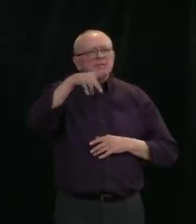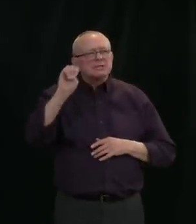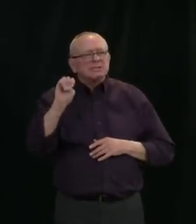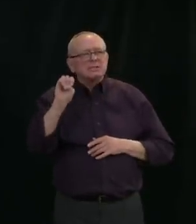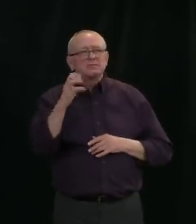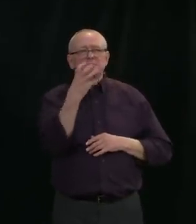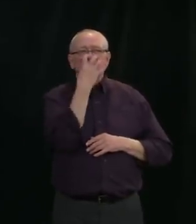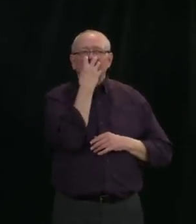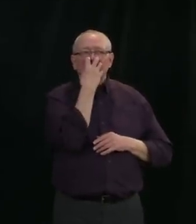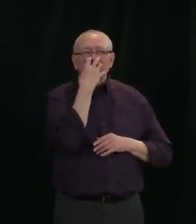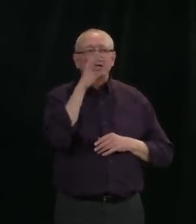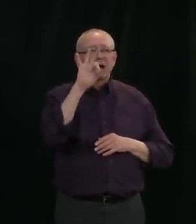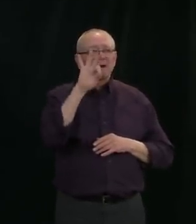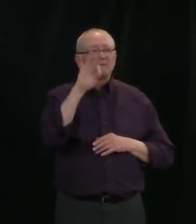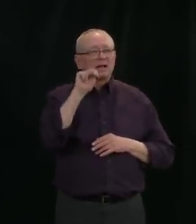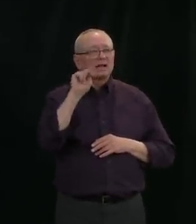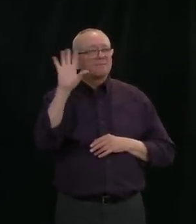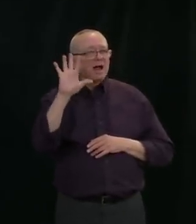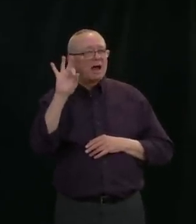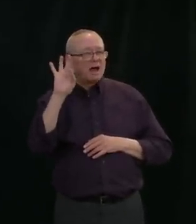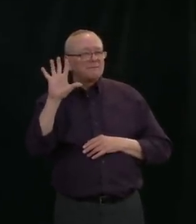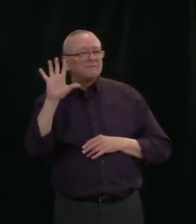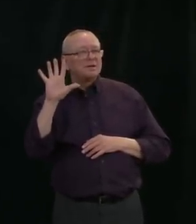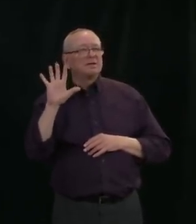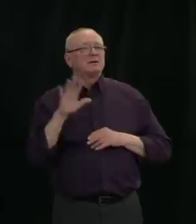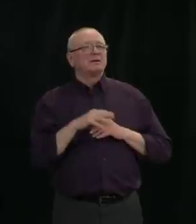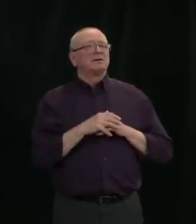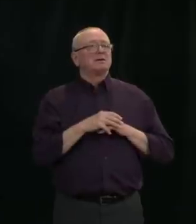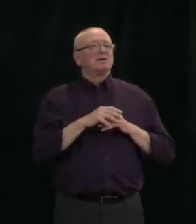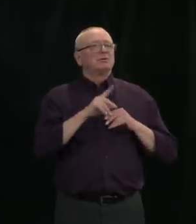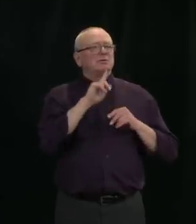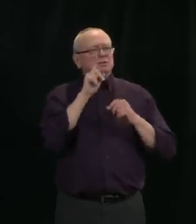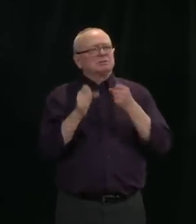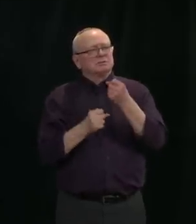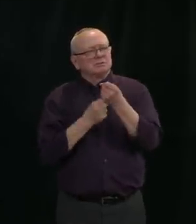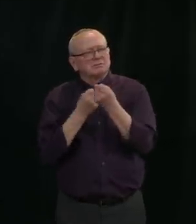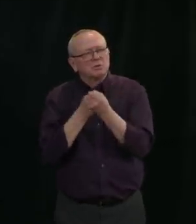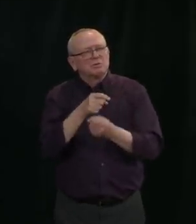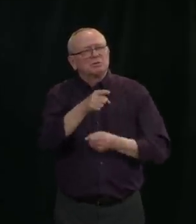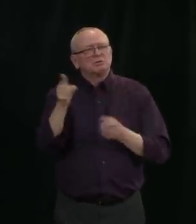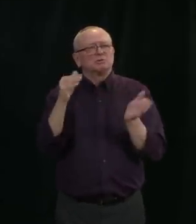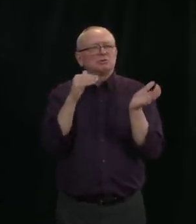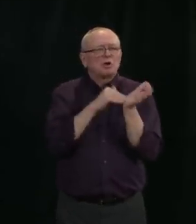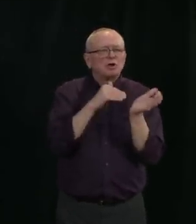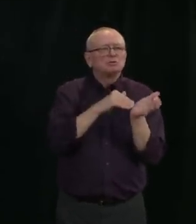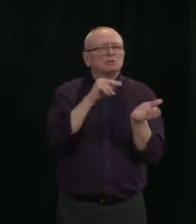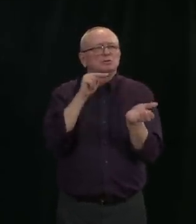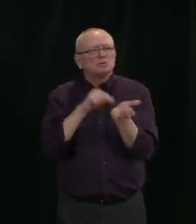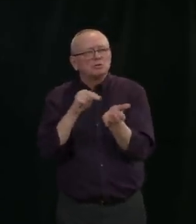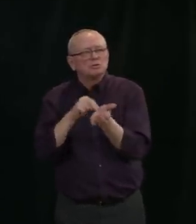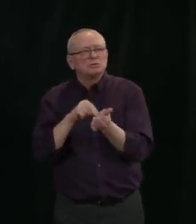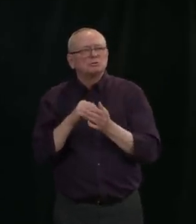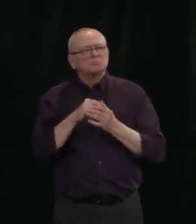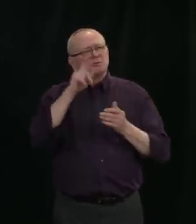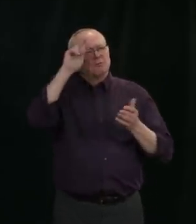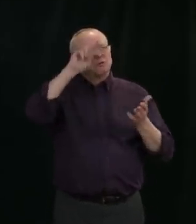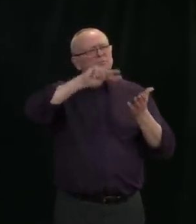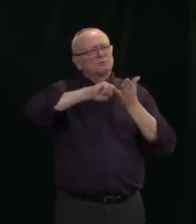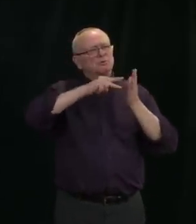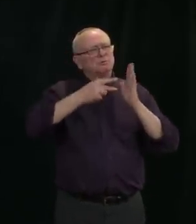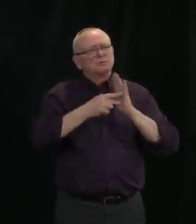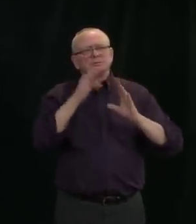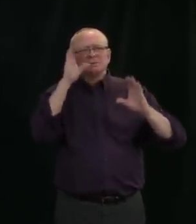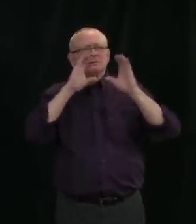and other frontline workers. And we're very intentionally trying to source from many different countries because